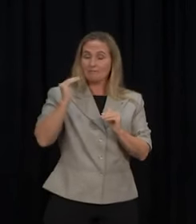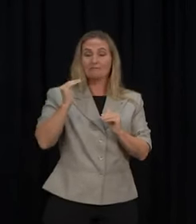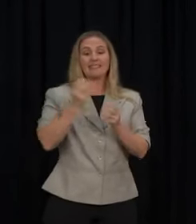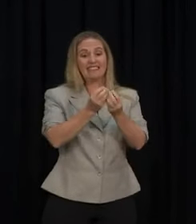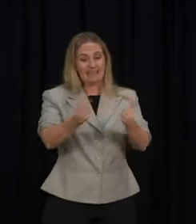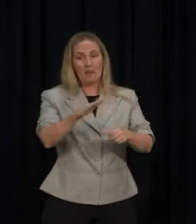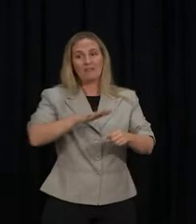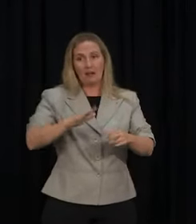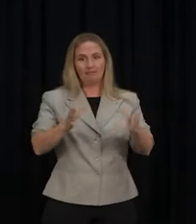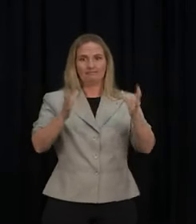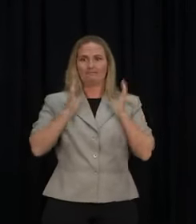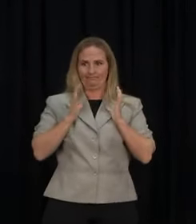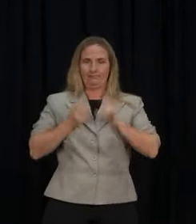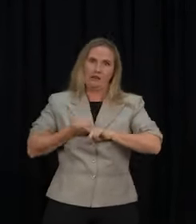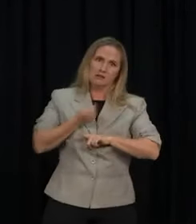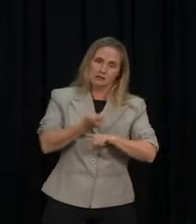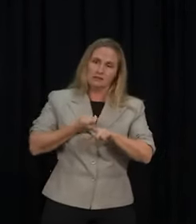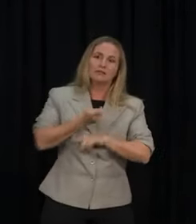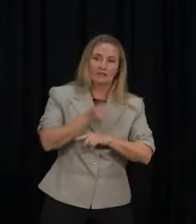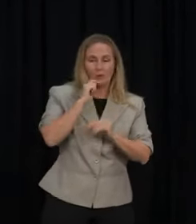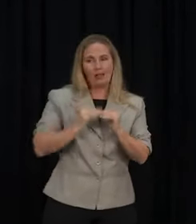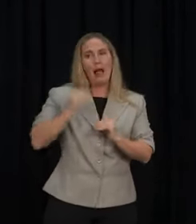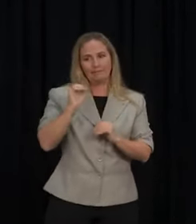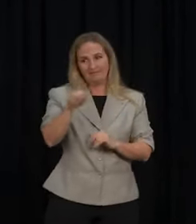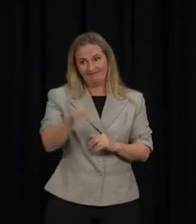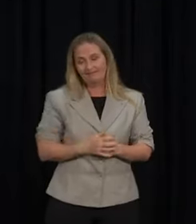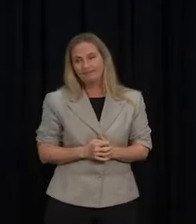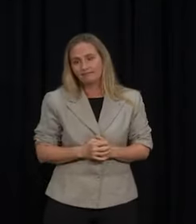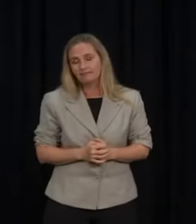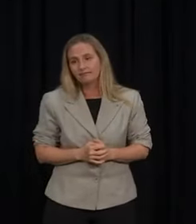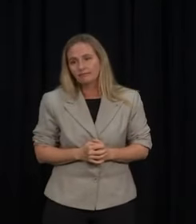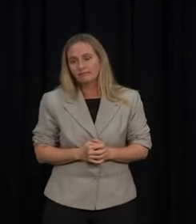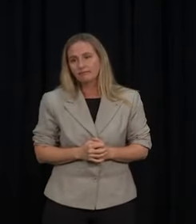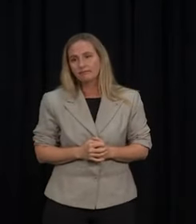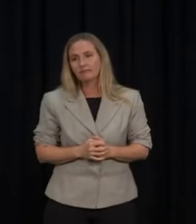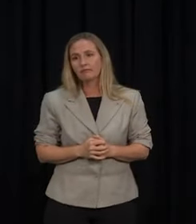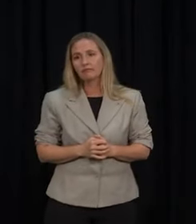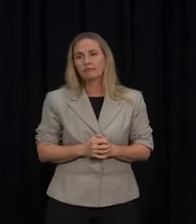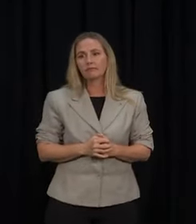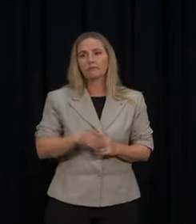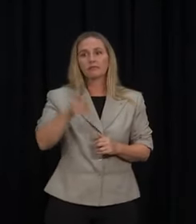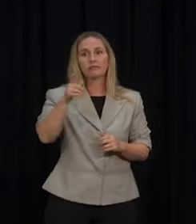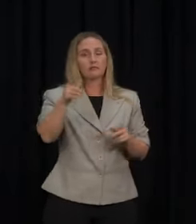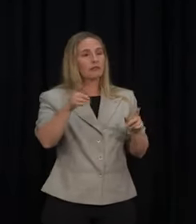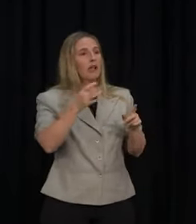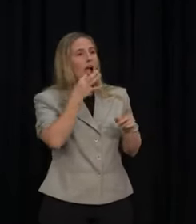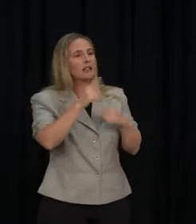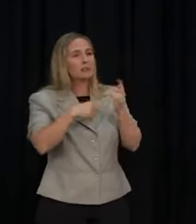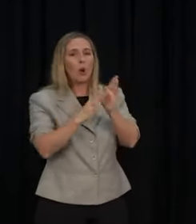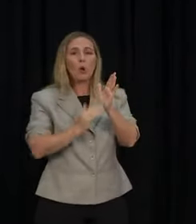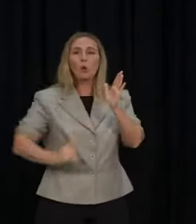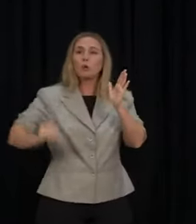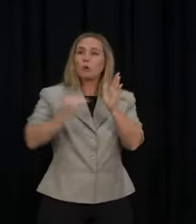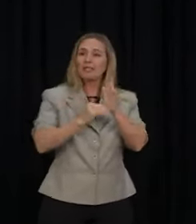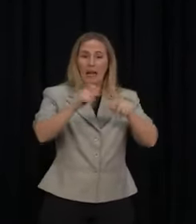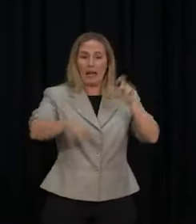this. Obviously, we hope that that is not widespread. How much of a concern for wider financial stability of New Zealand is this? Oh, look, you know, I mean,